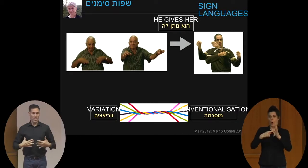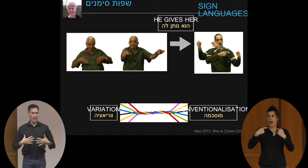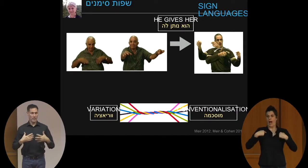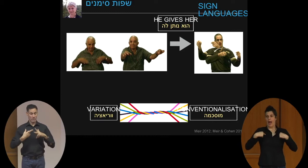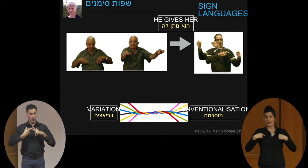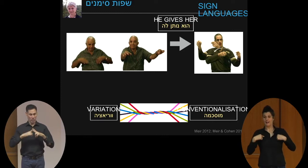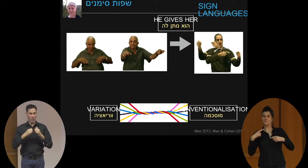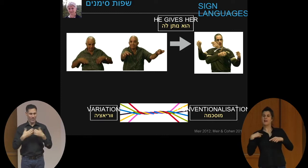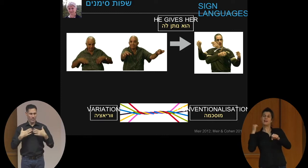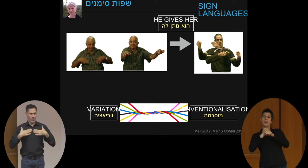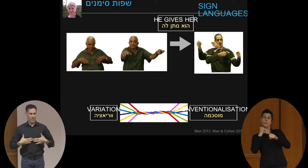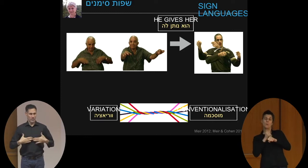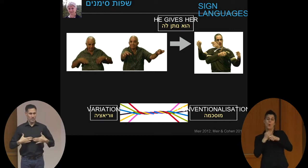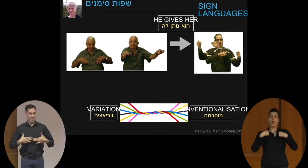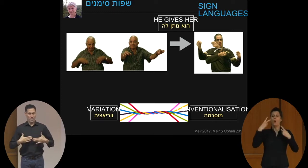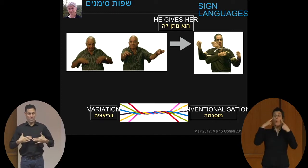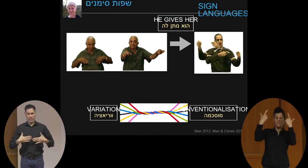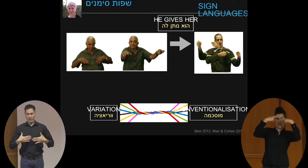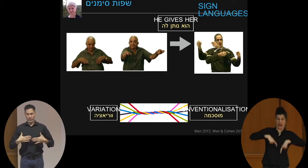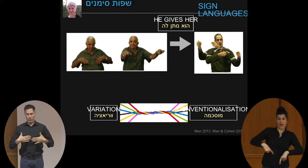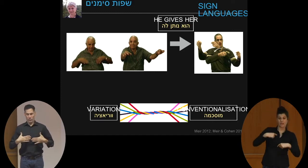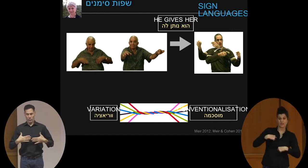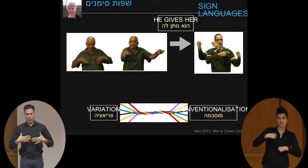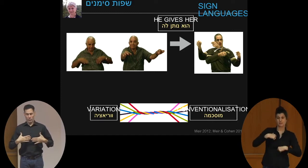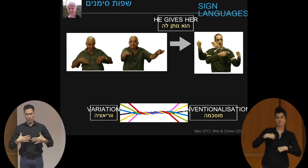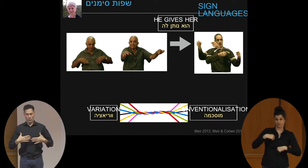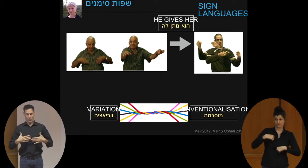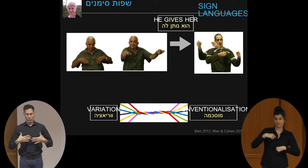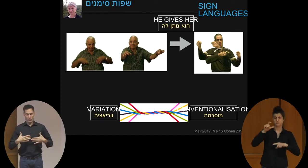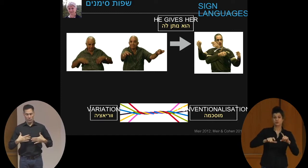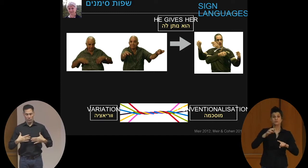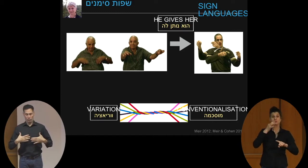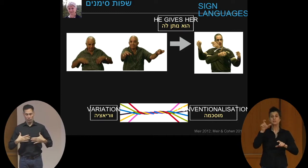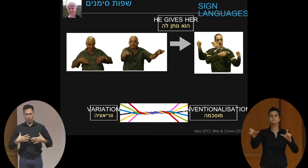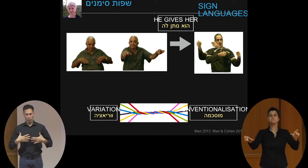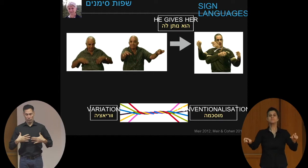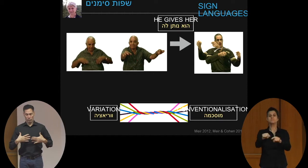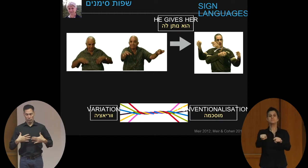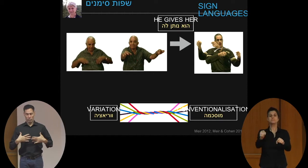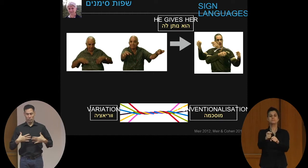for the change and for the movement